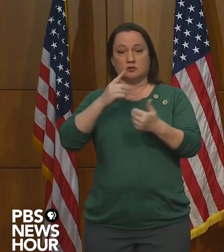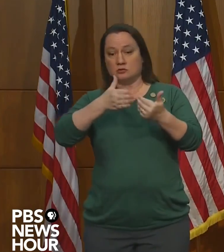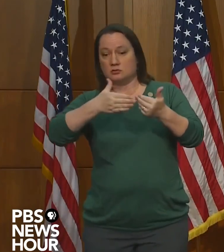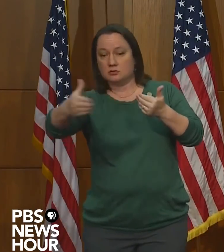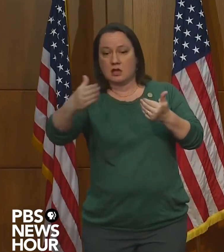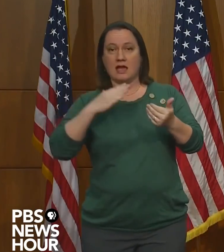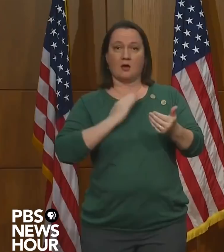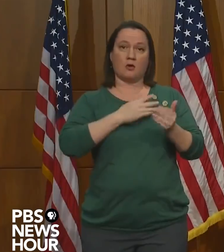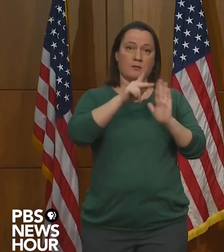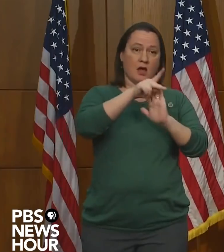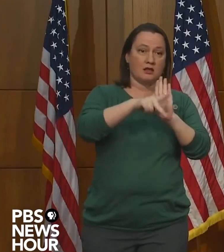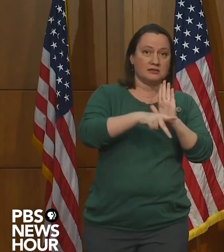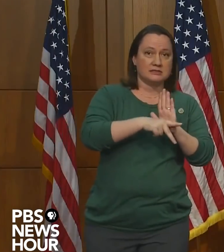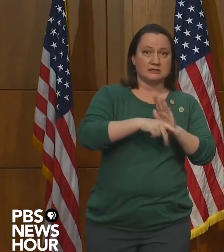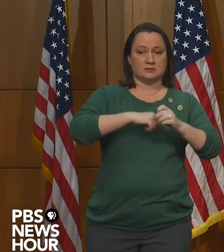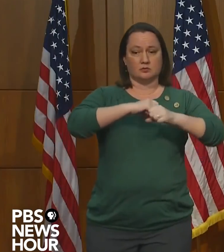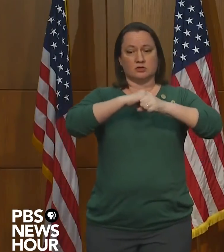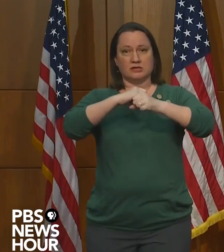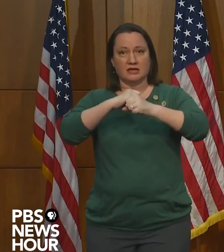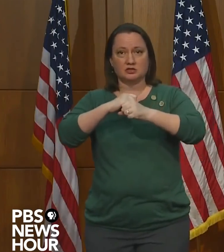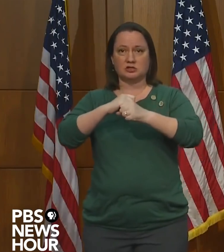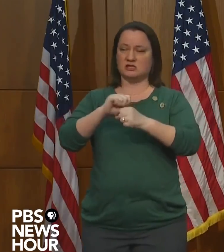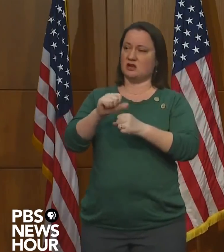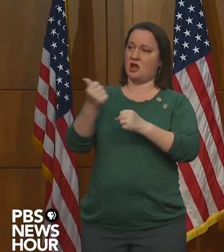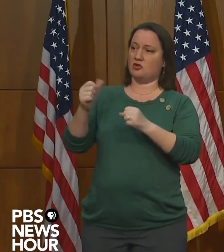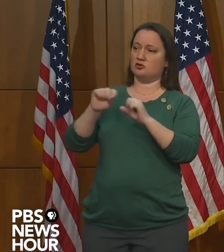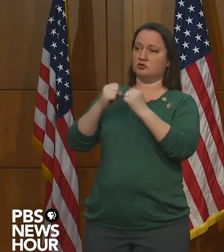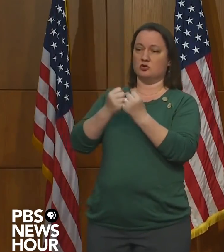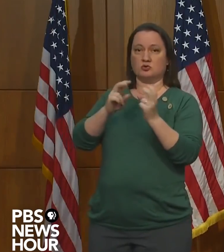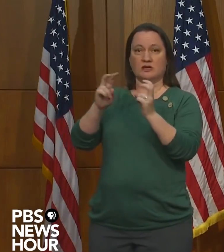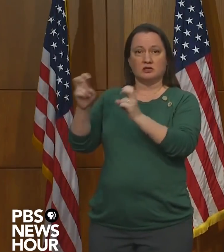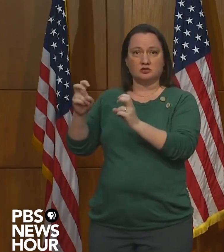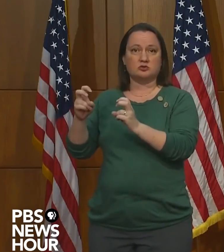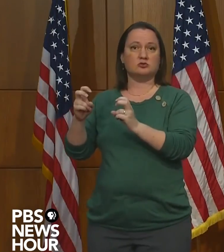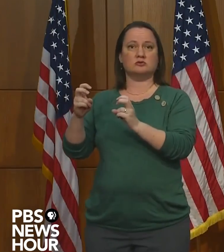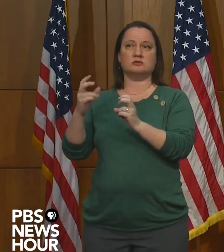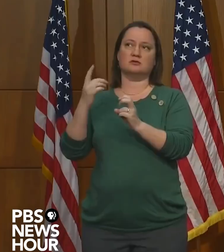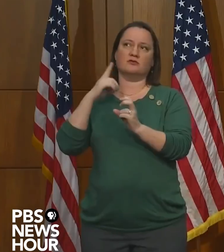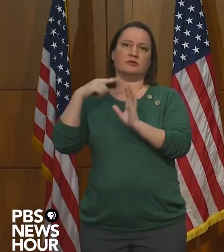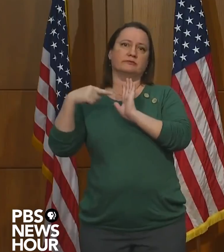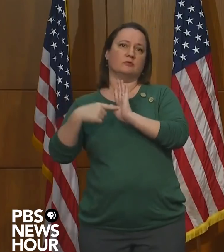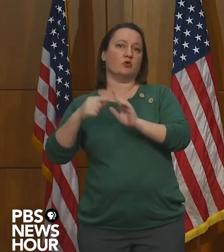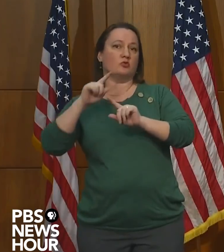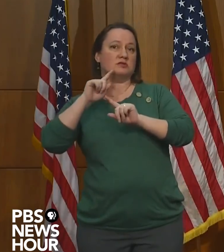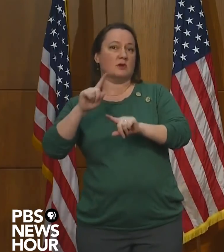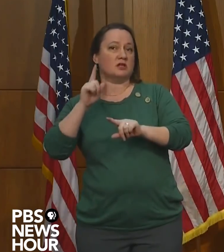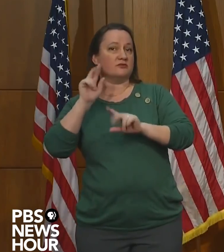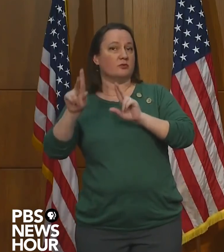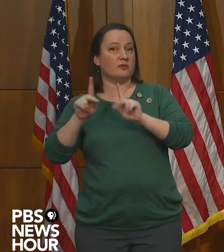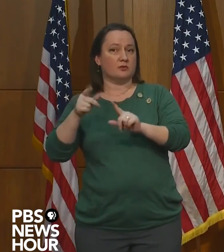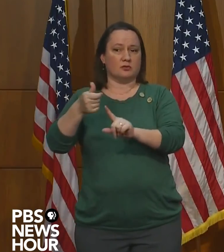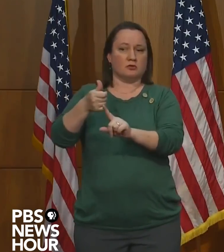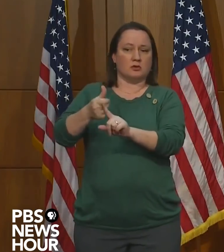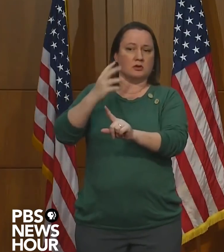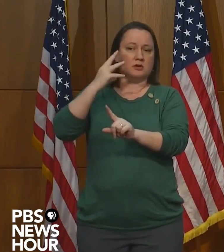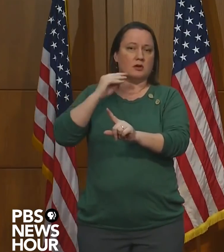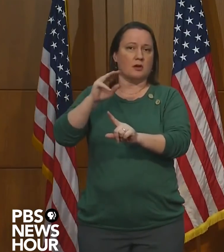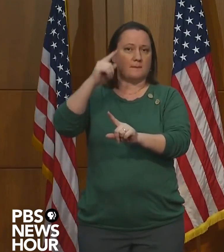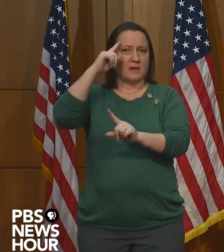improving the way we handle other social issues, such as response to people in mental health crises.